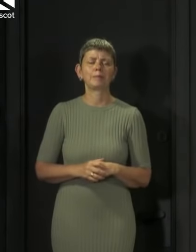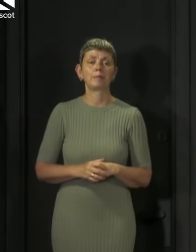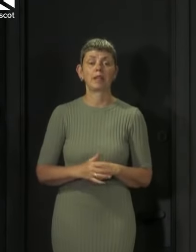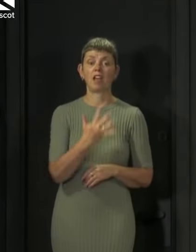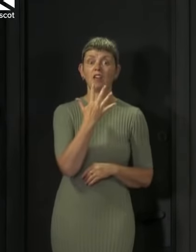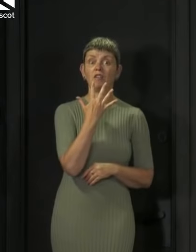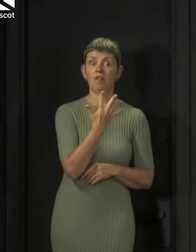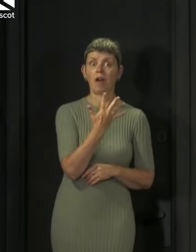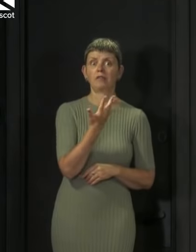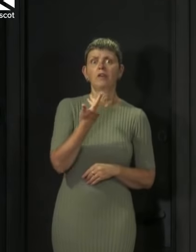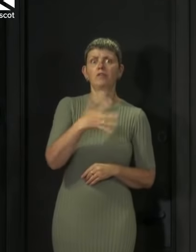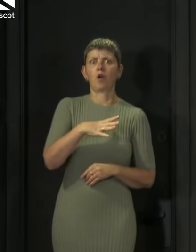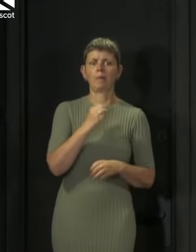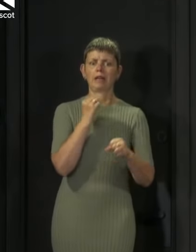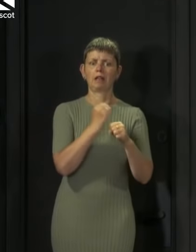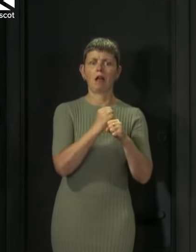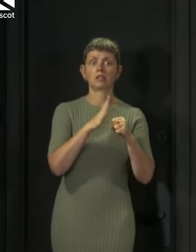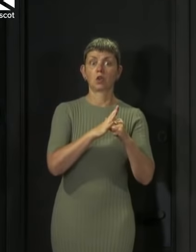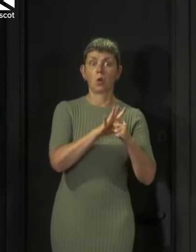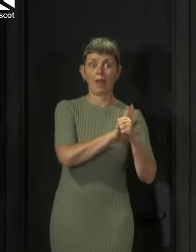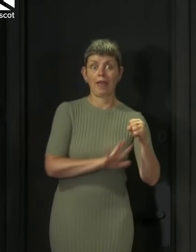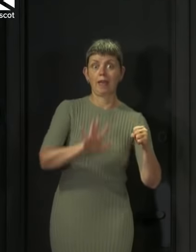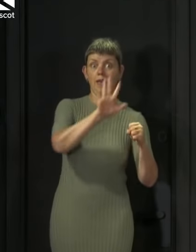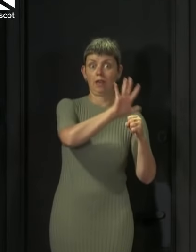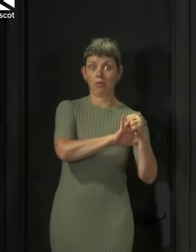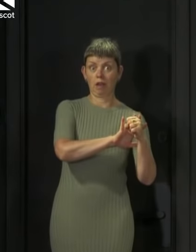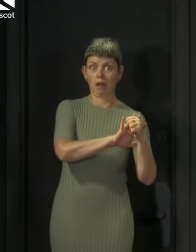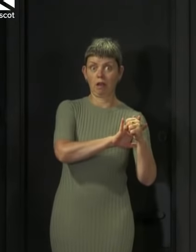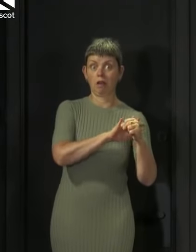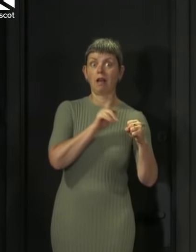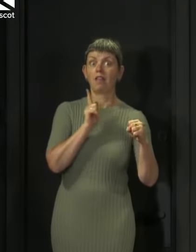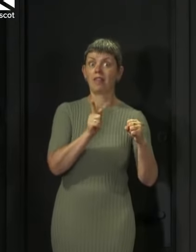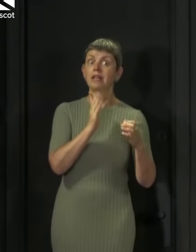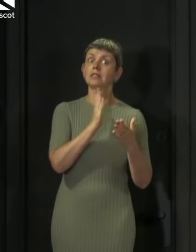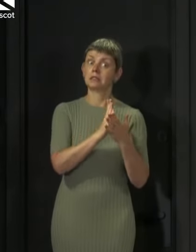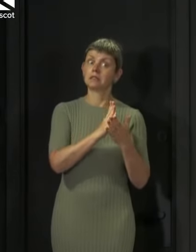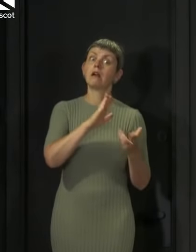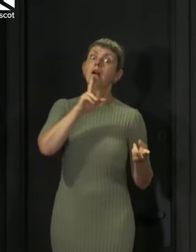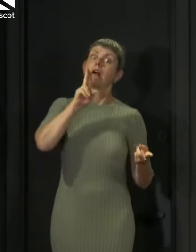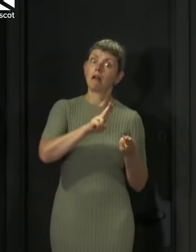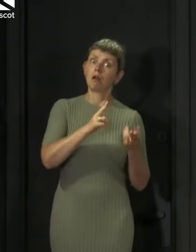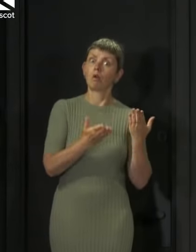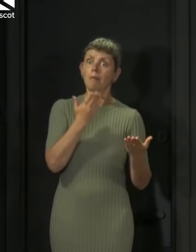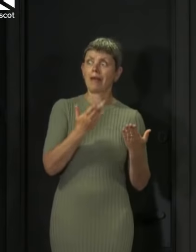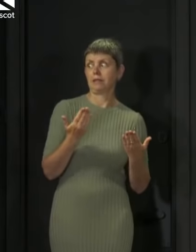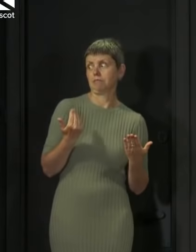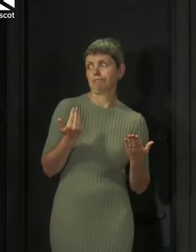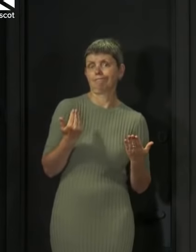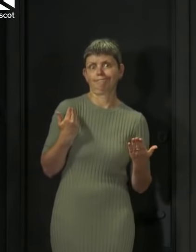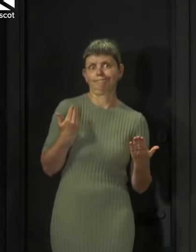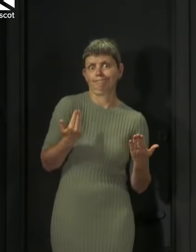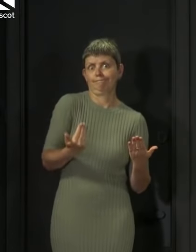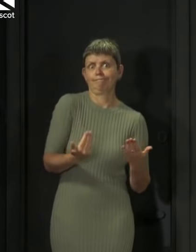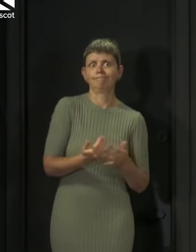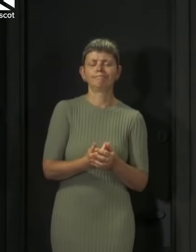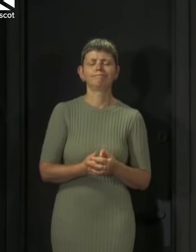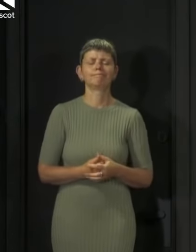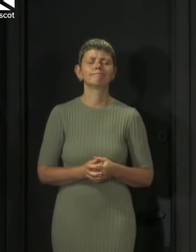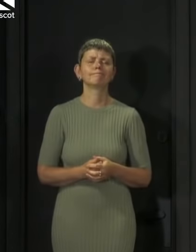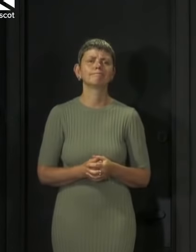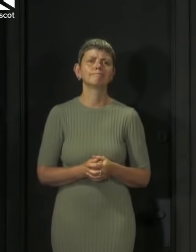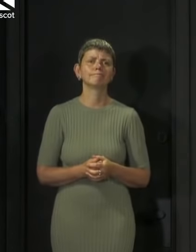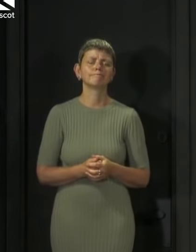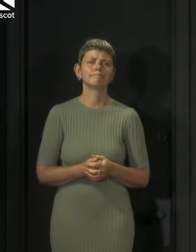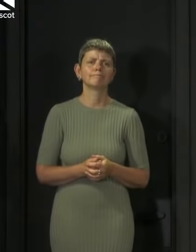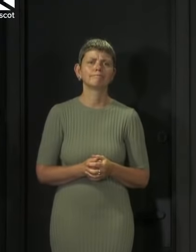five cases appear to be in the Greater Glasgow and Clyde area which is a reduction in the numbers that we've seen there in recent days. A